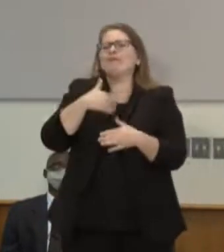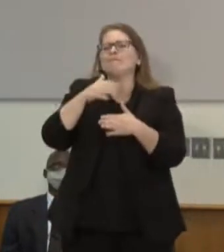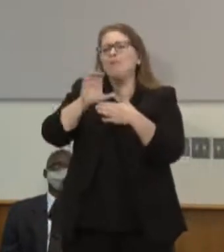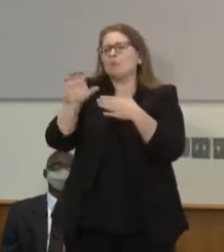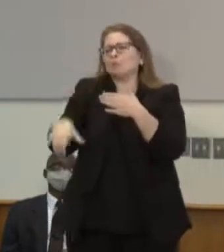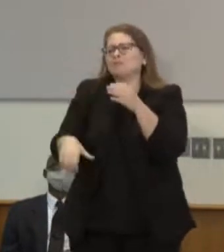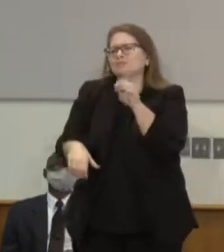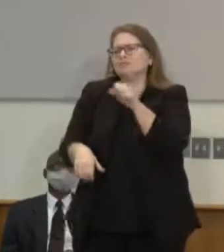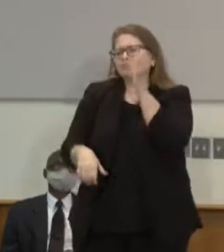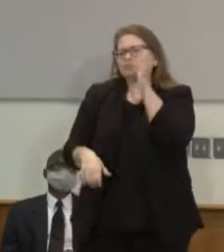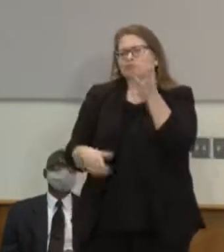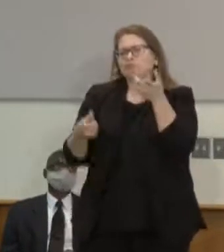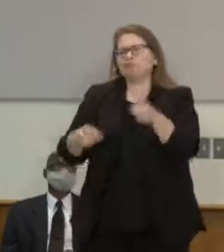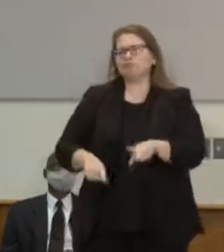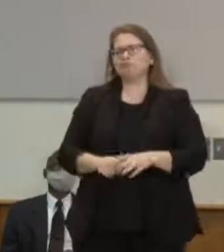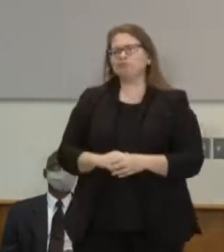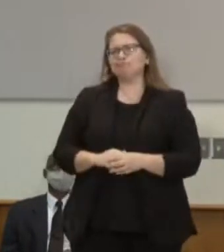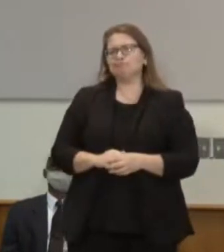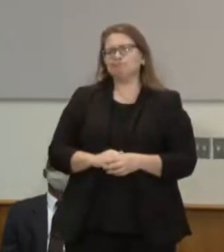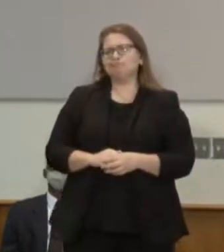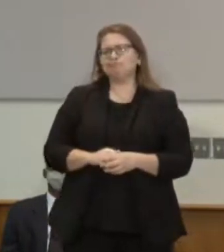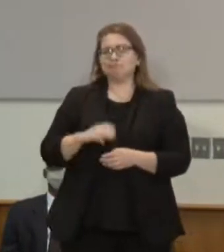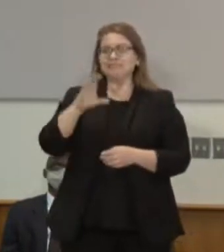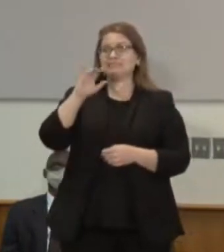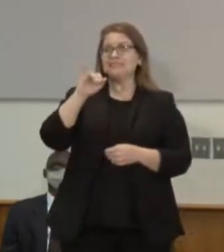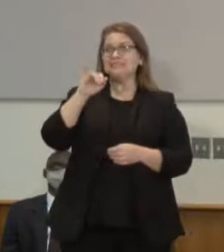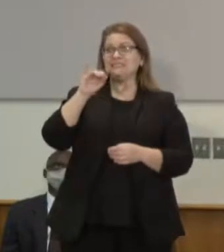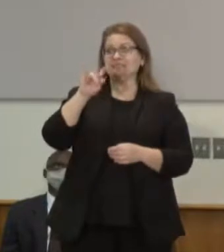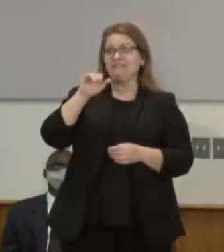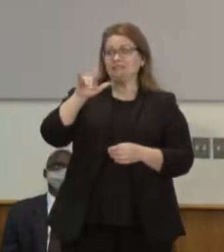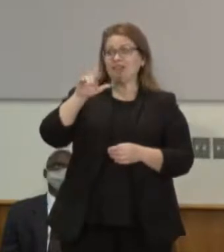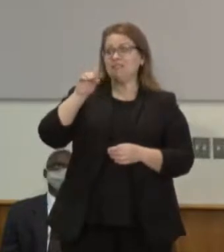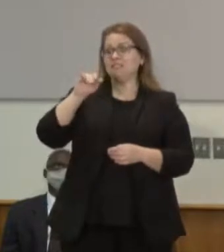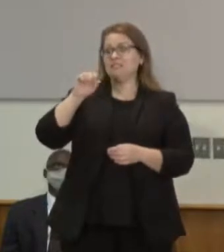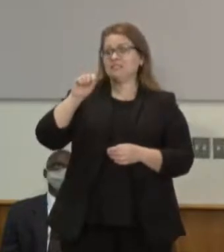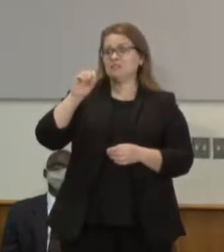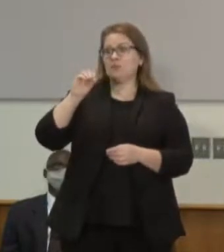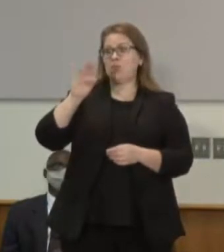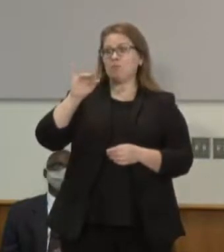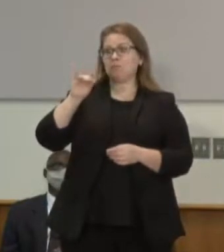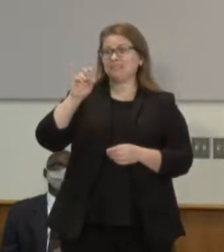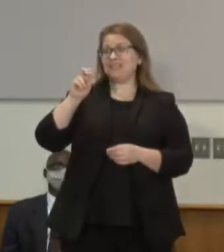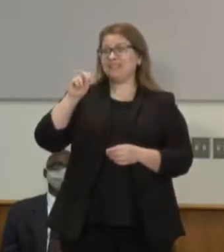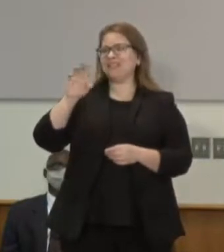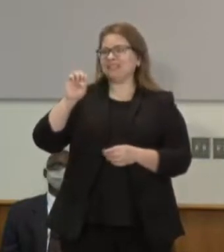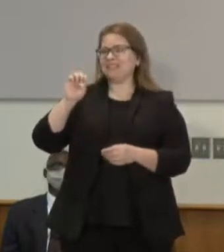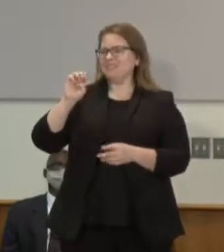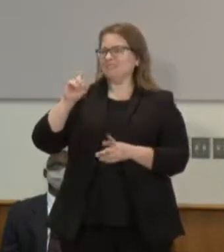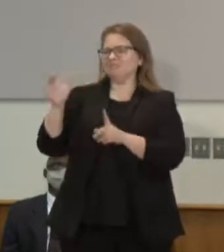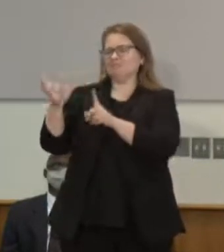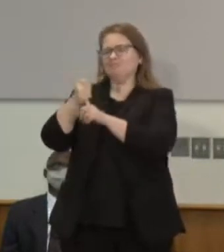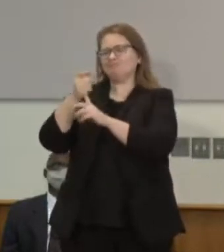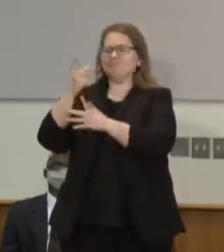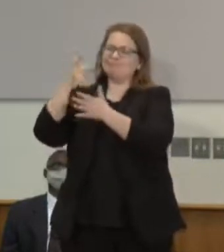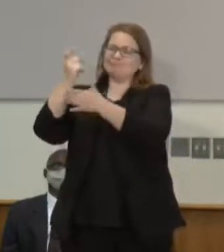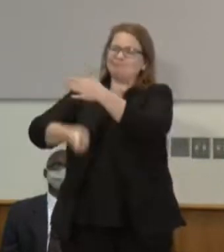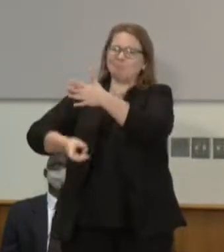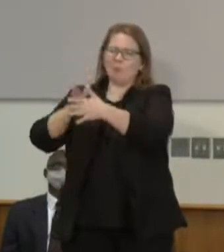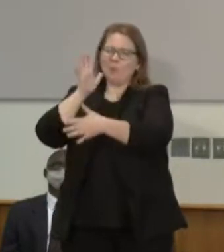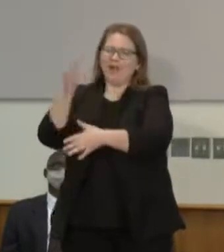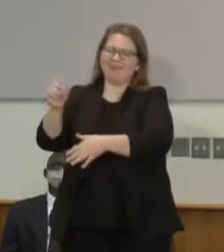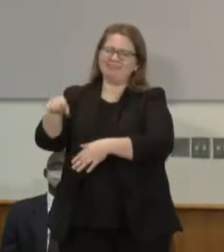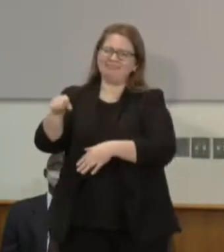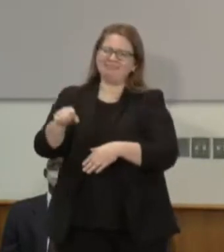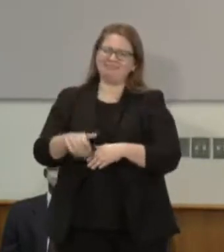people doing it clearly understood and were prepared to take those consequences each of these incidents is deciding